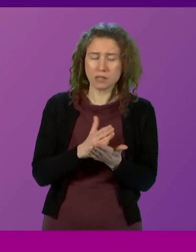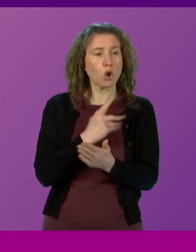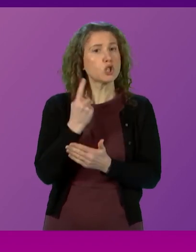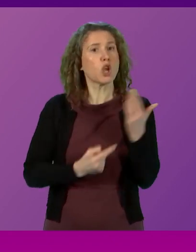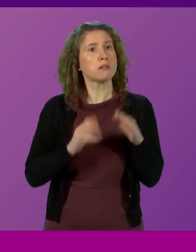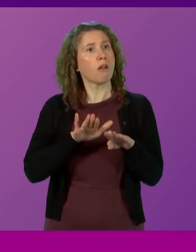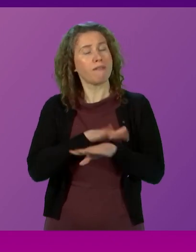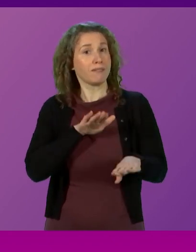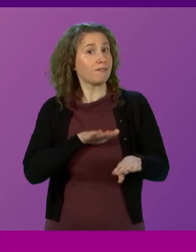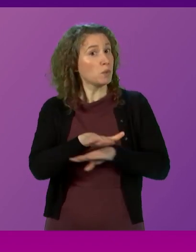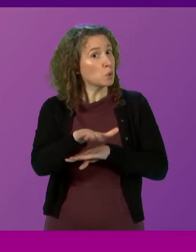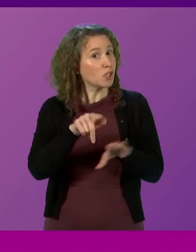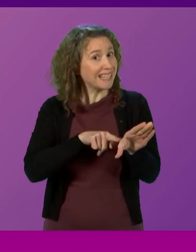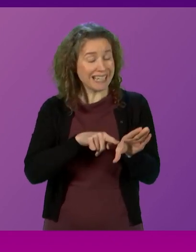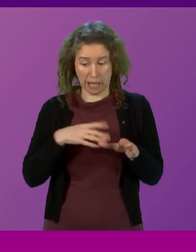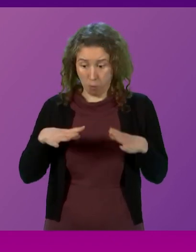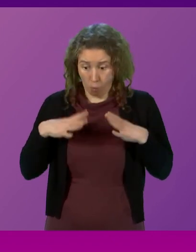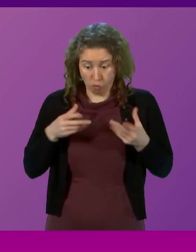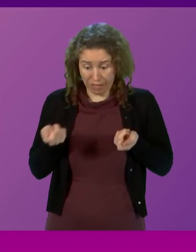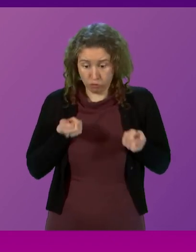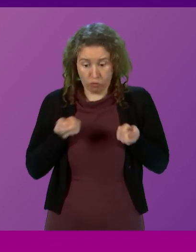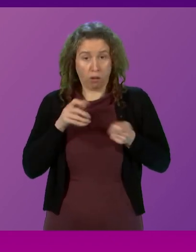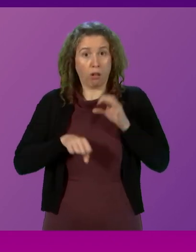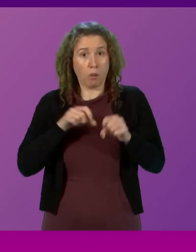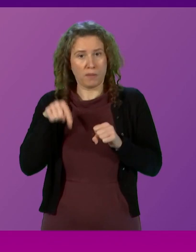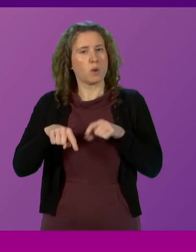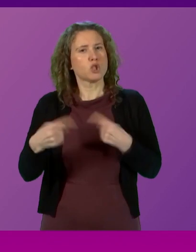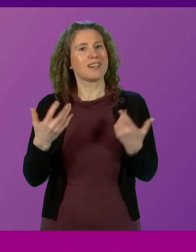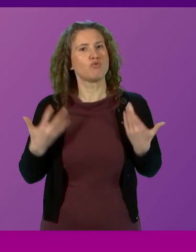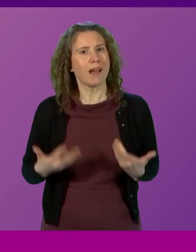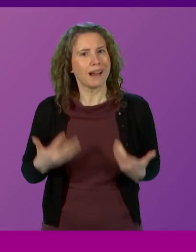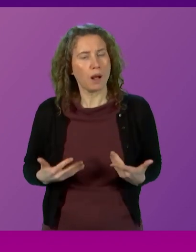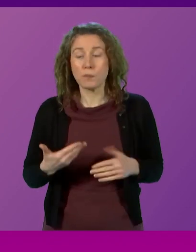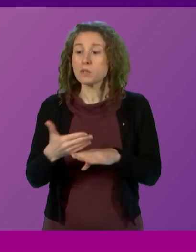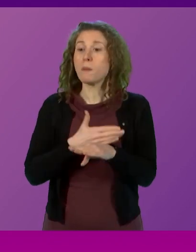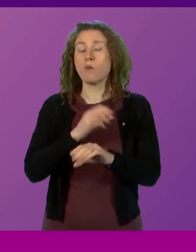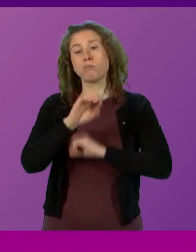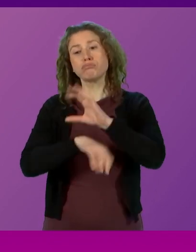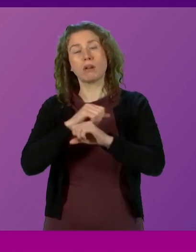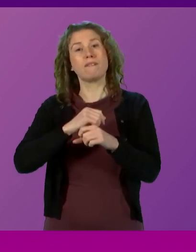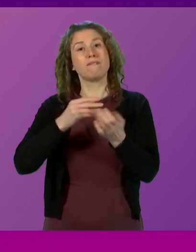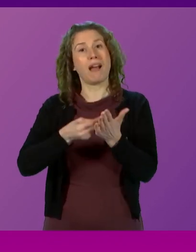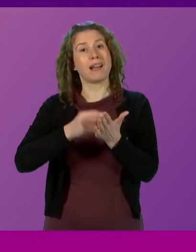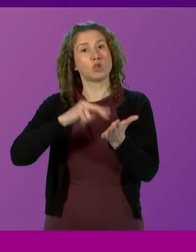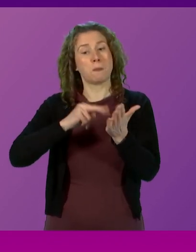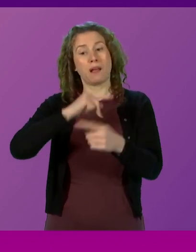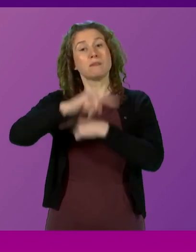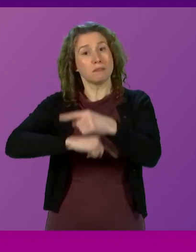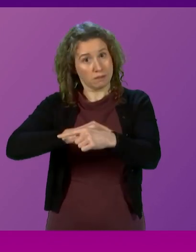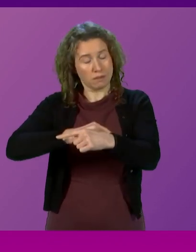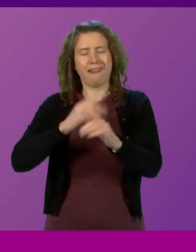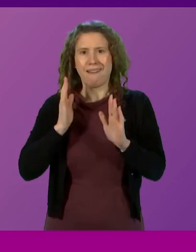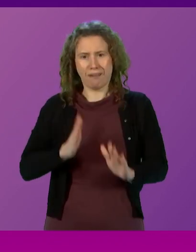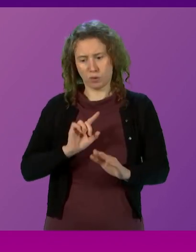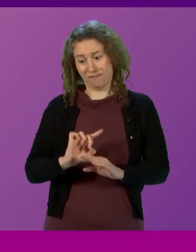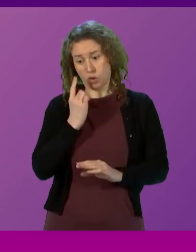future years. I am wrestling with those challenges right now. Before I set out our financial plans for the forthcoming year, I